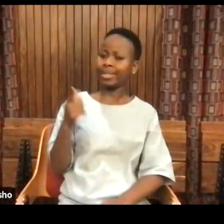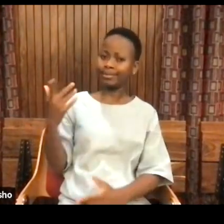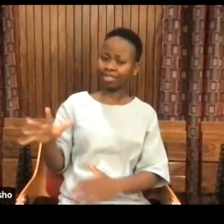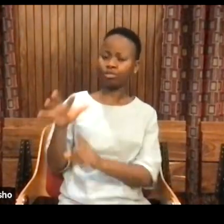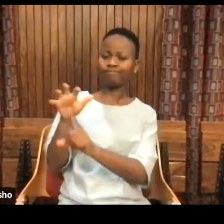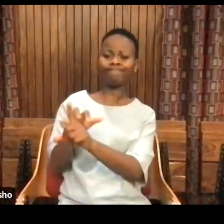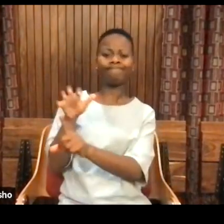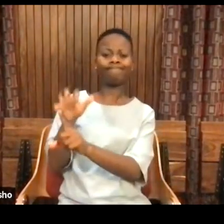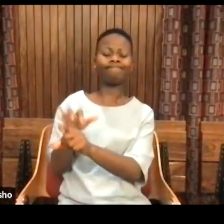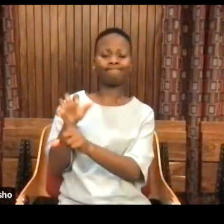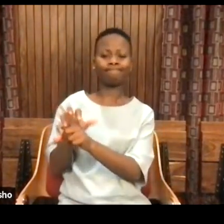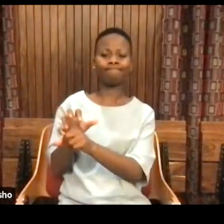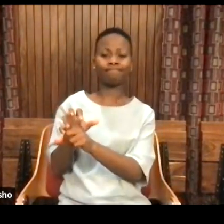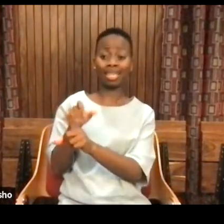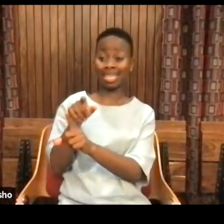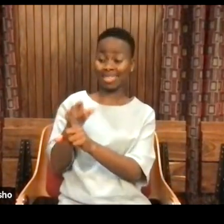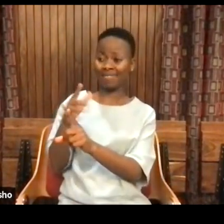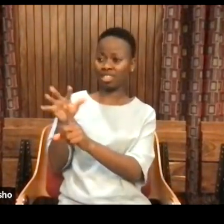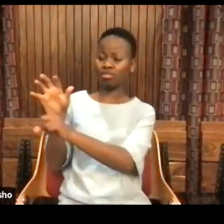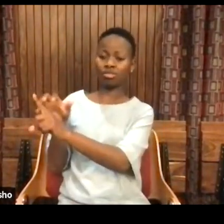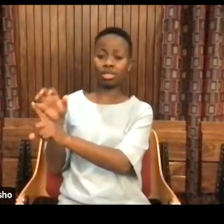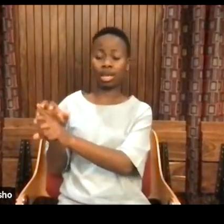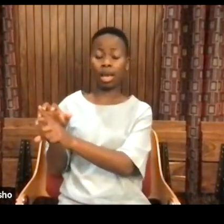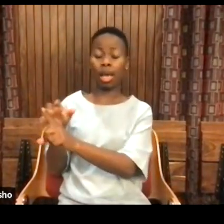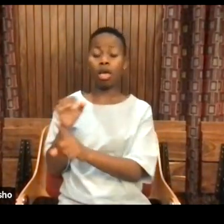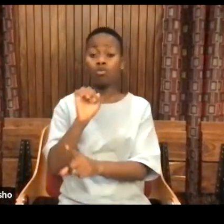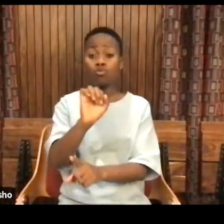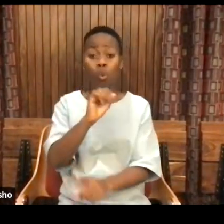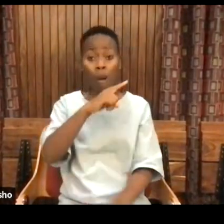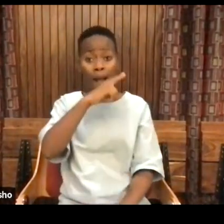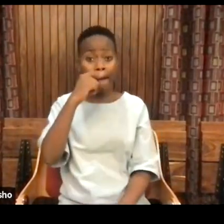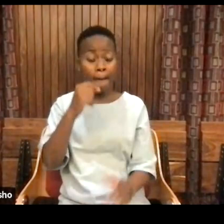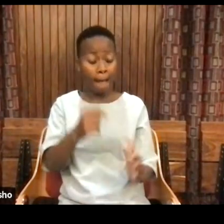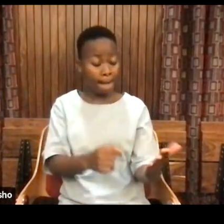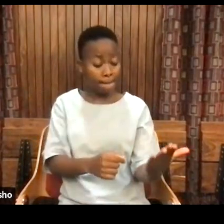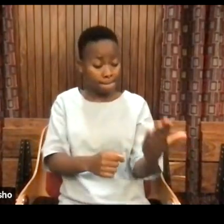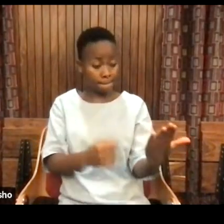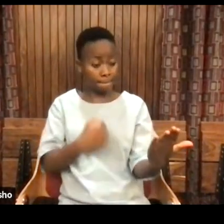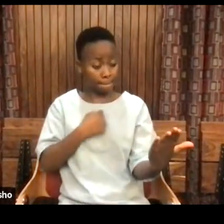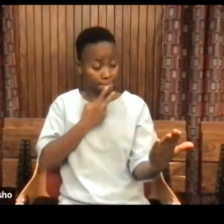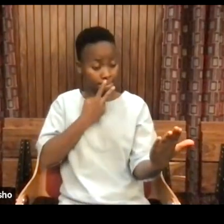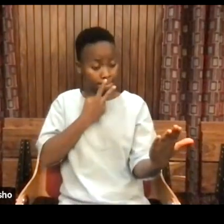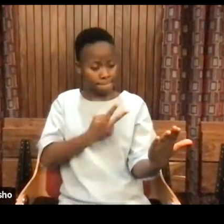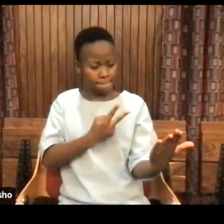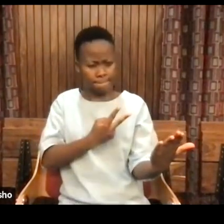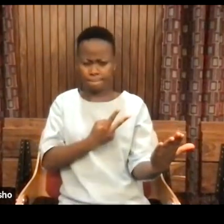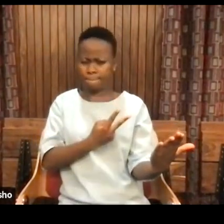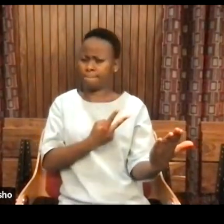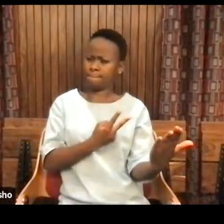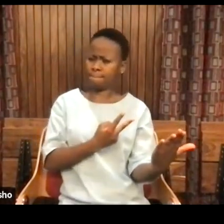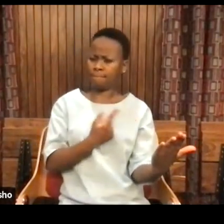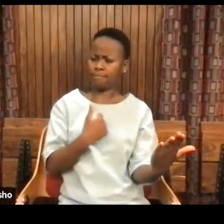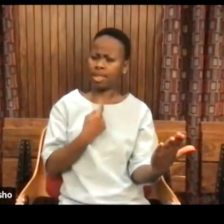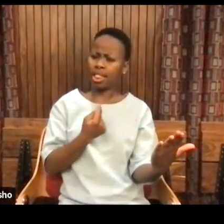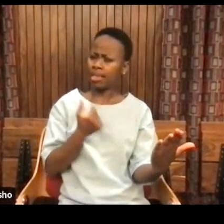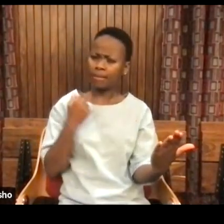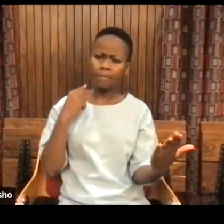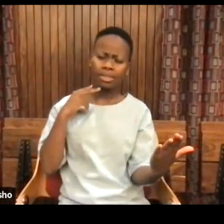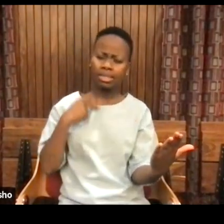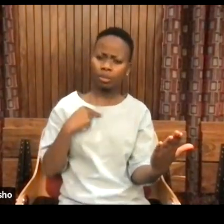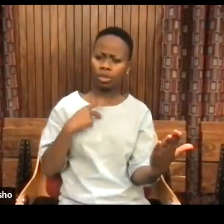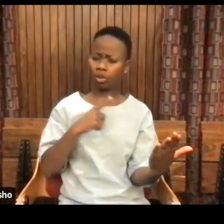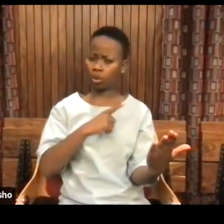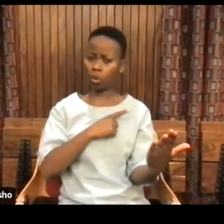So you, when I saw your name on that letter, it was disappointing because it felt like